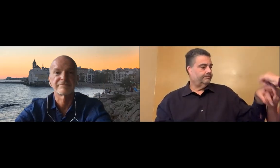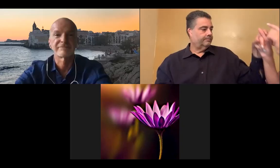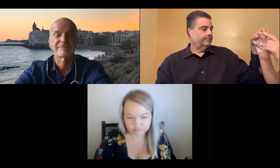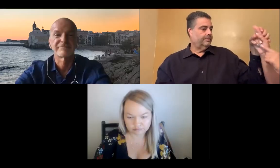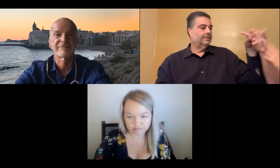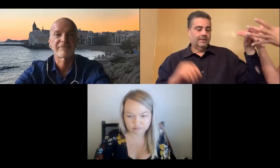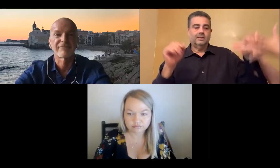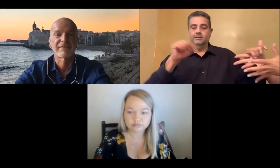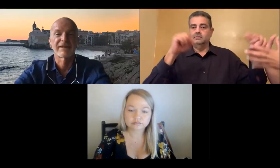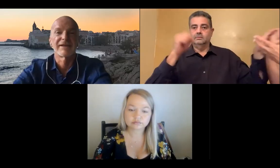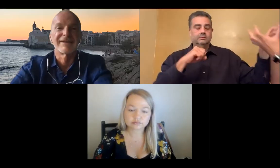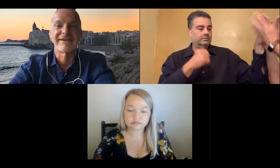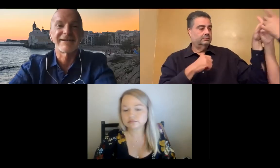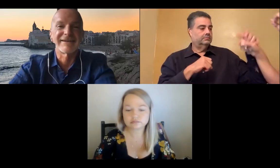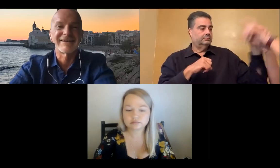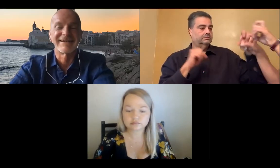Was it Tor?